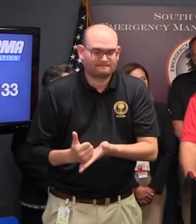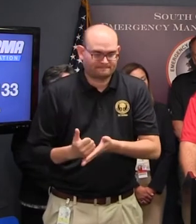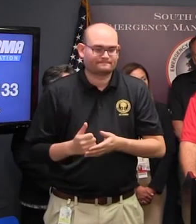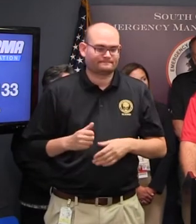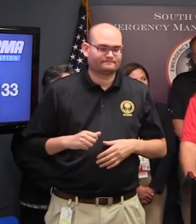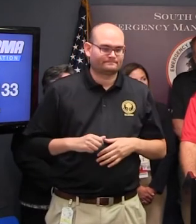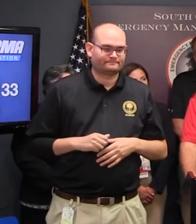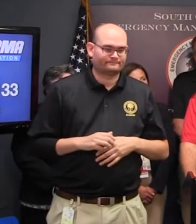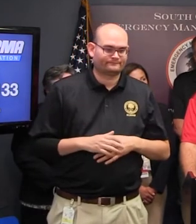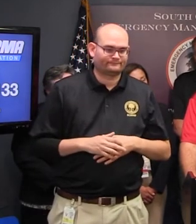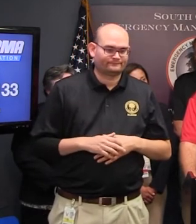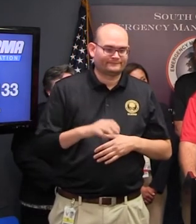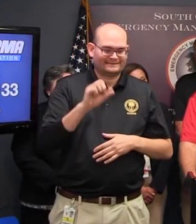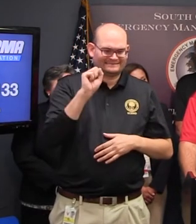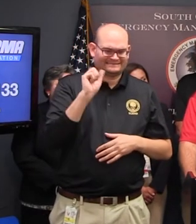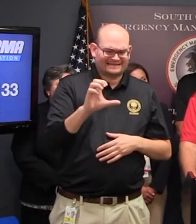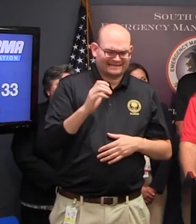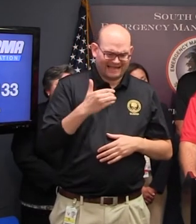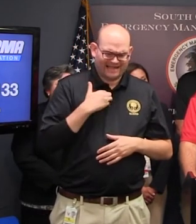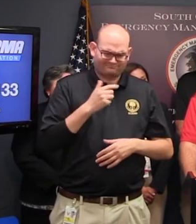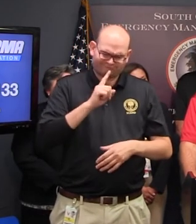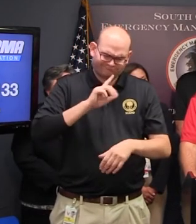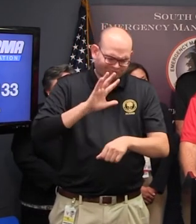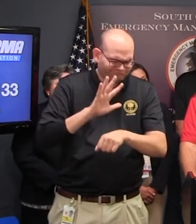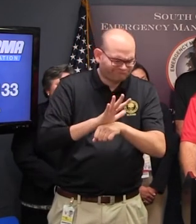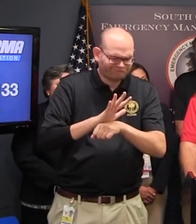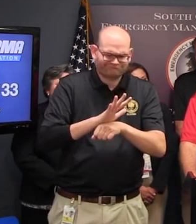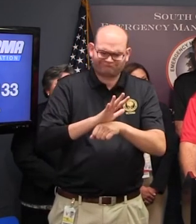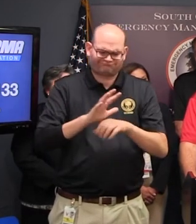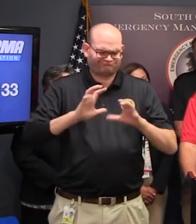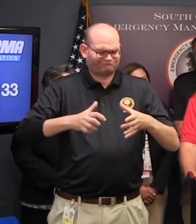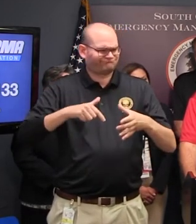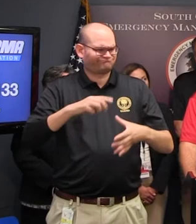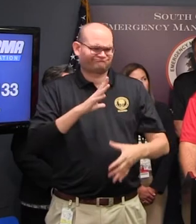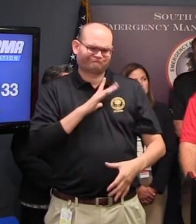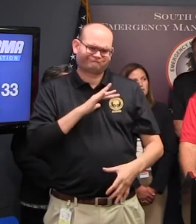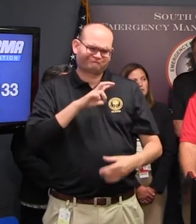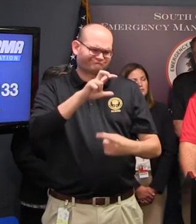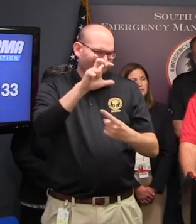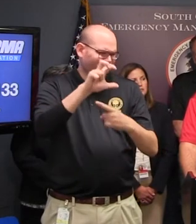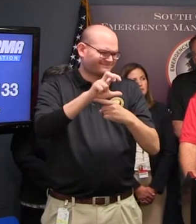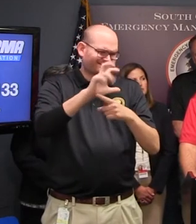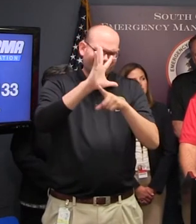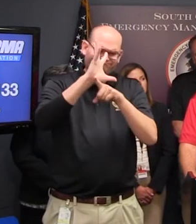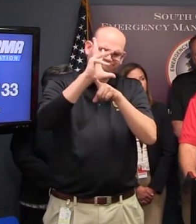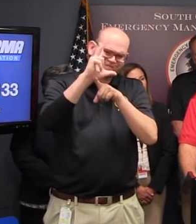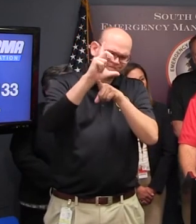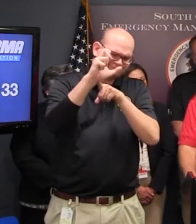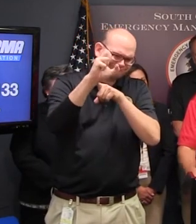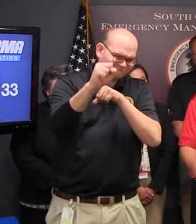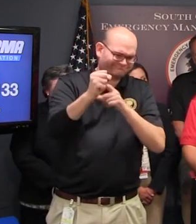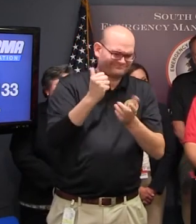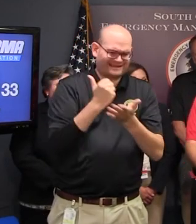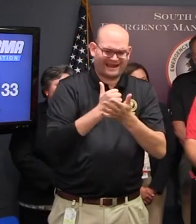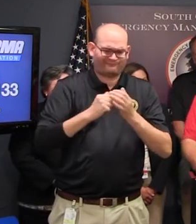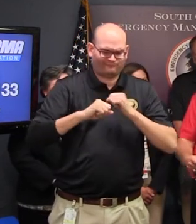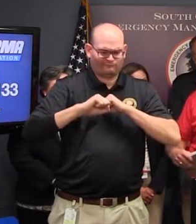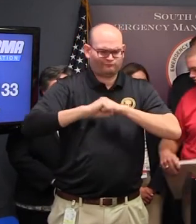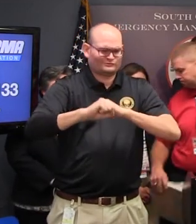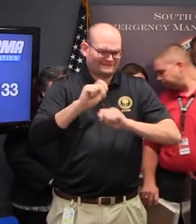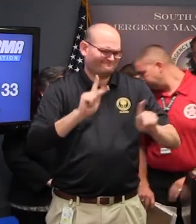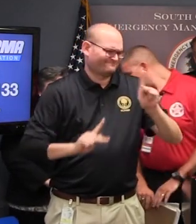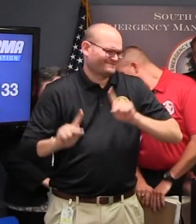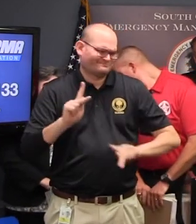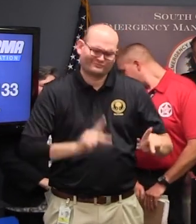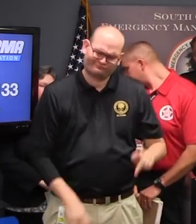a well prepared and very dedicated group of first responders that serve their communities and protect their citizens on a daily basis Thank you Governor Thank you